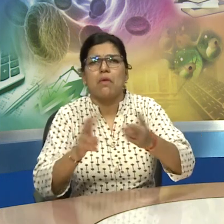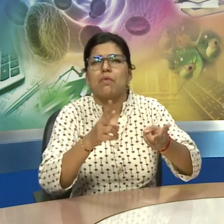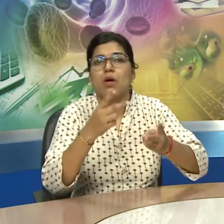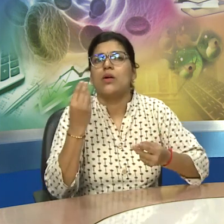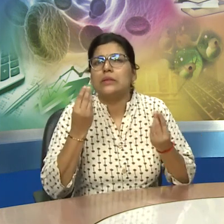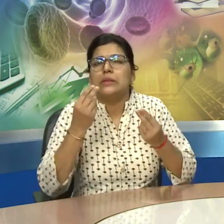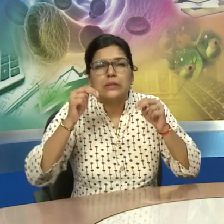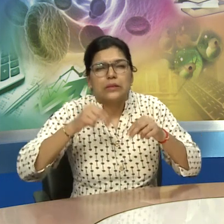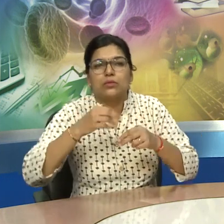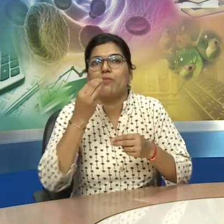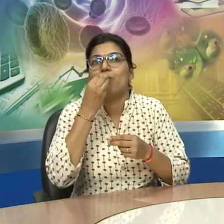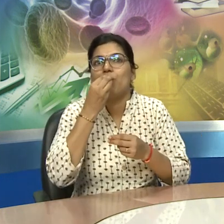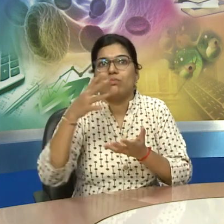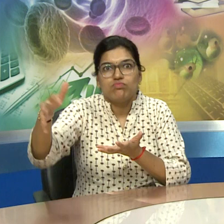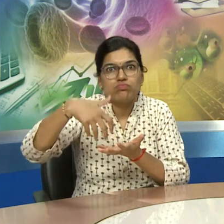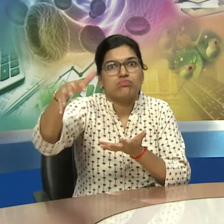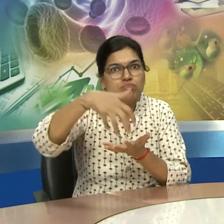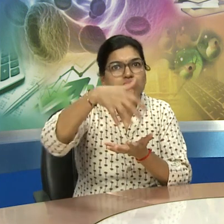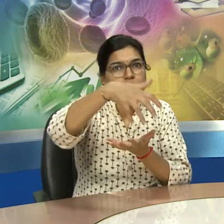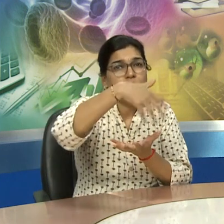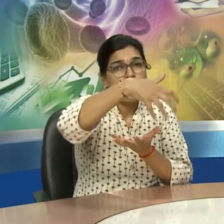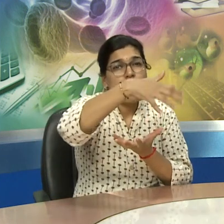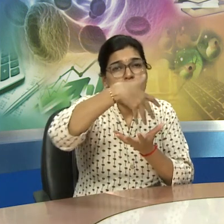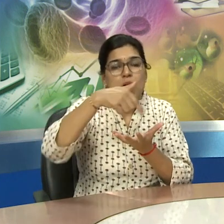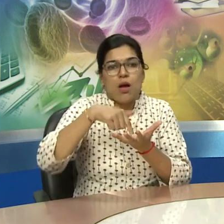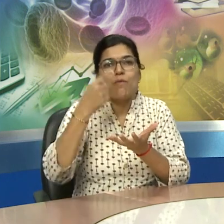and their main occupation in life was to procure food